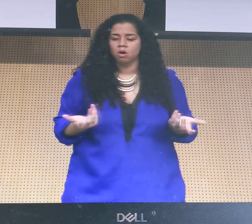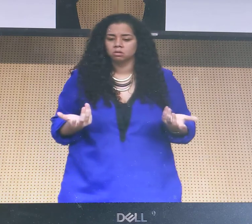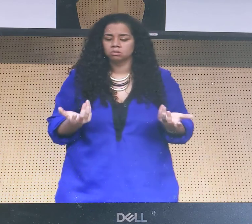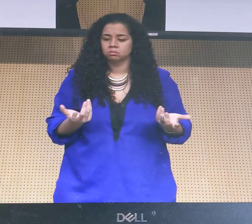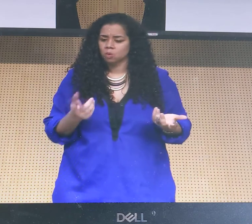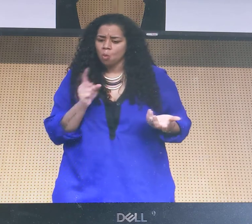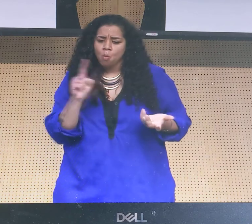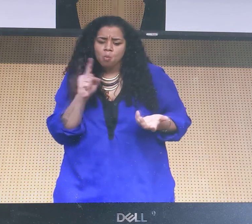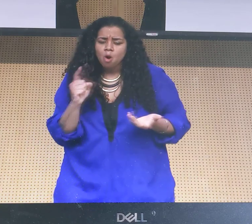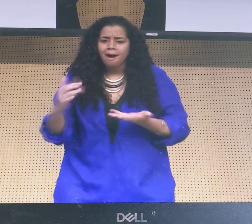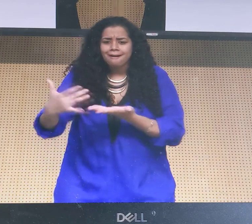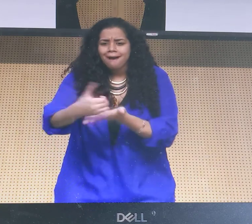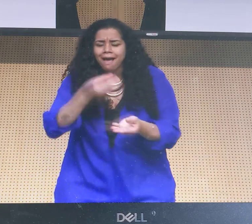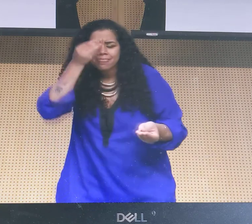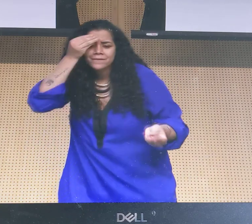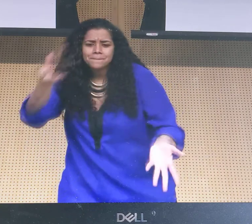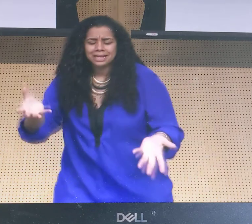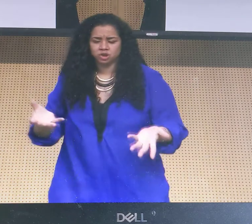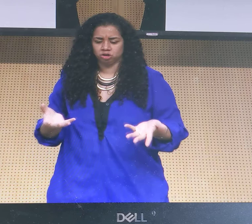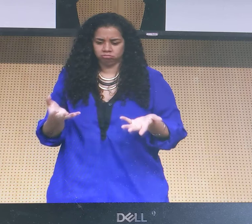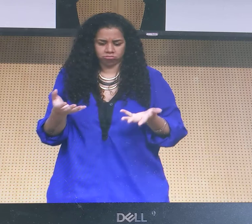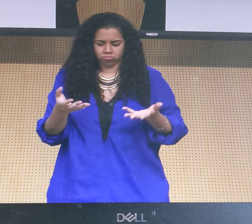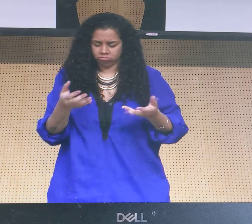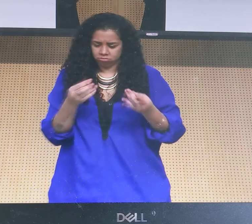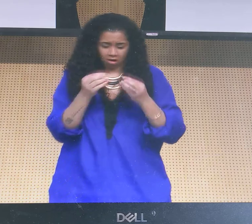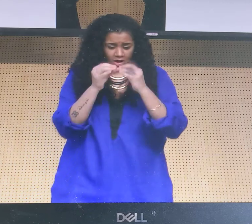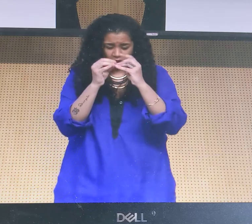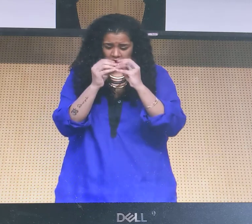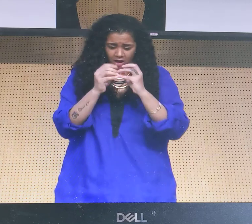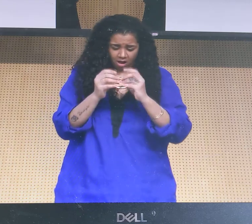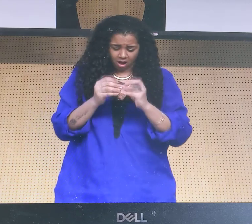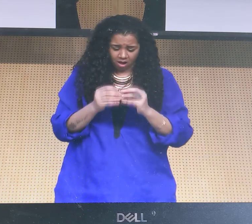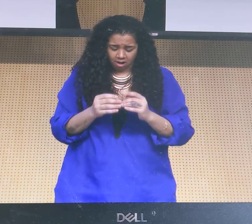Who are you going to ask for support? Where are you going to gather information?